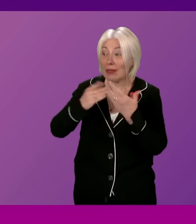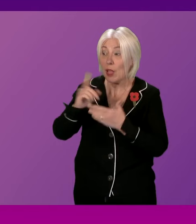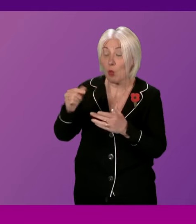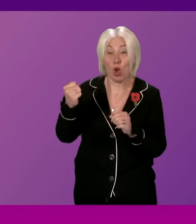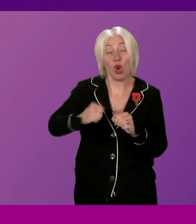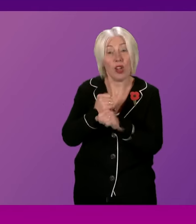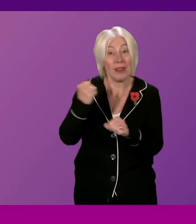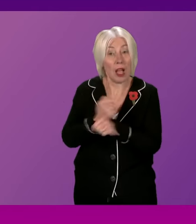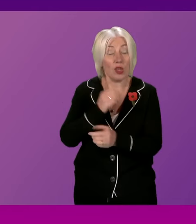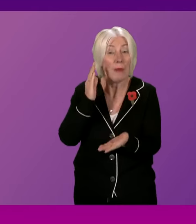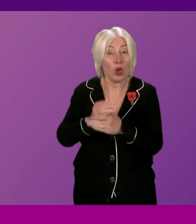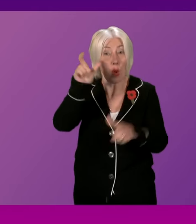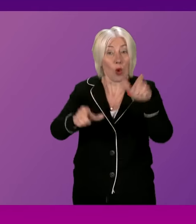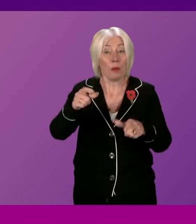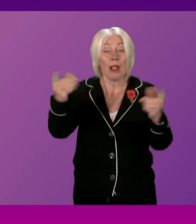Minister.